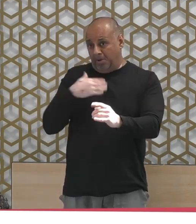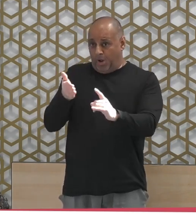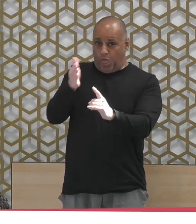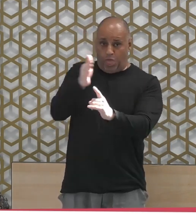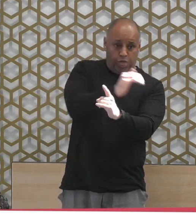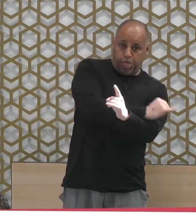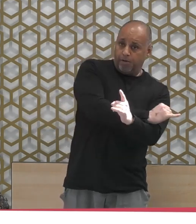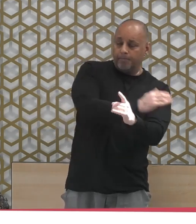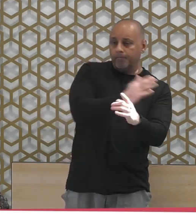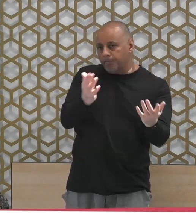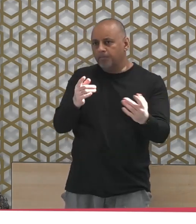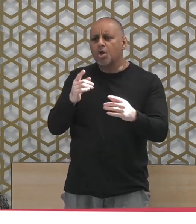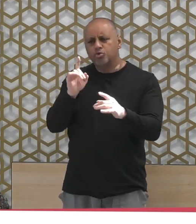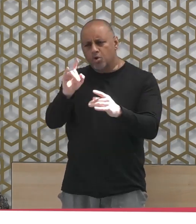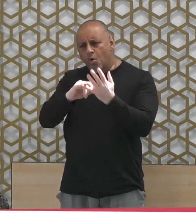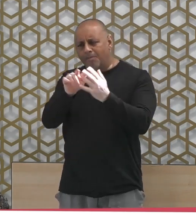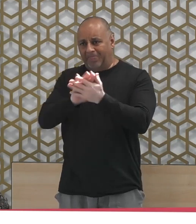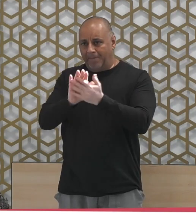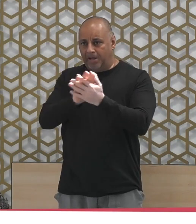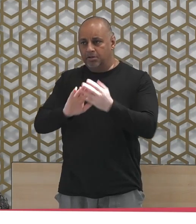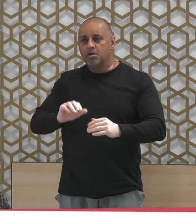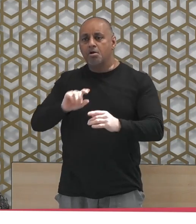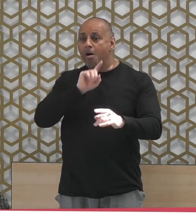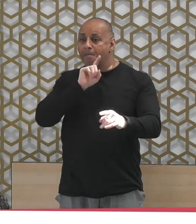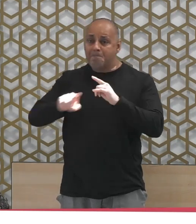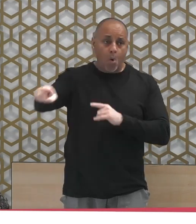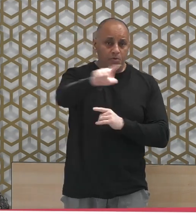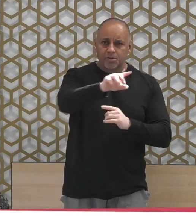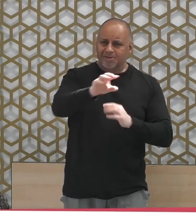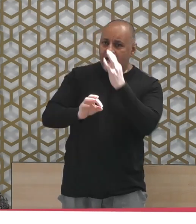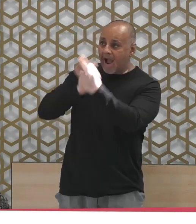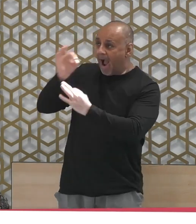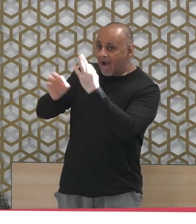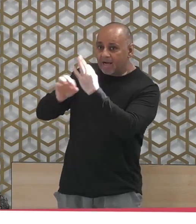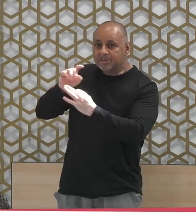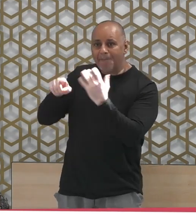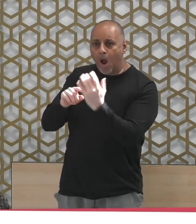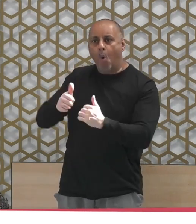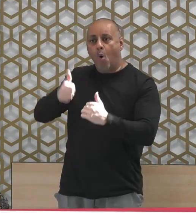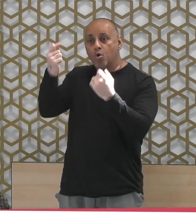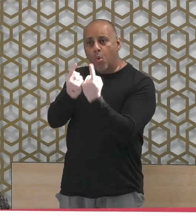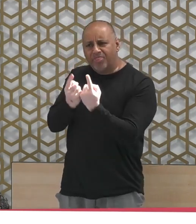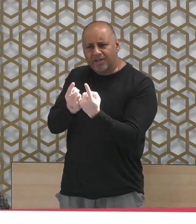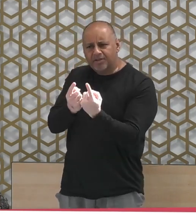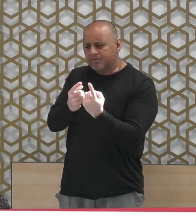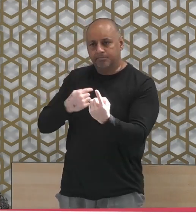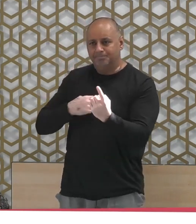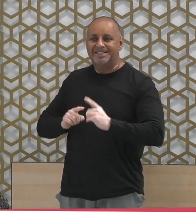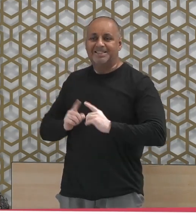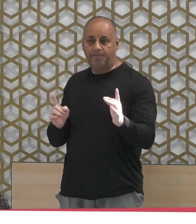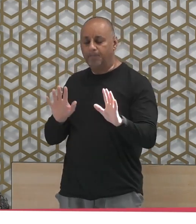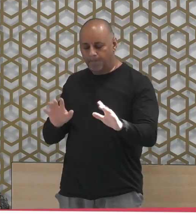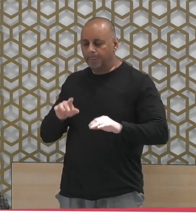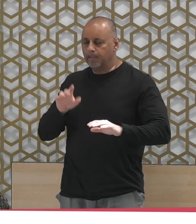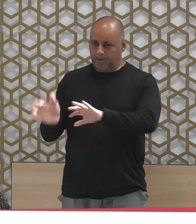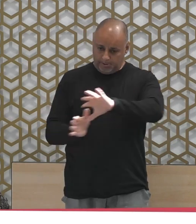majority of what people were asking about was righteousness. If we look in our time now, what is it that